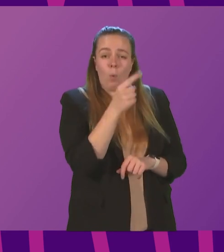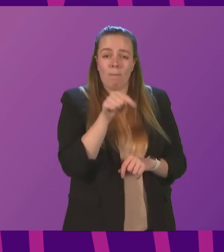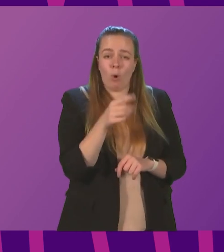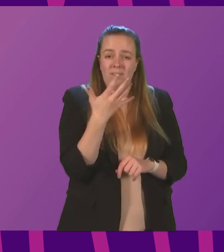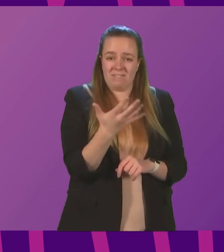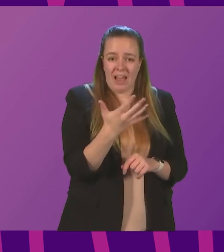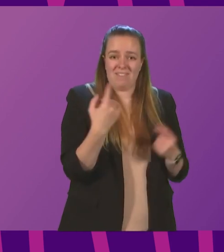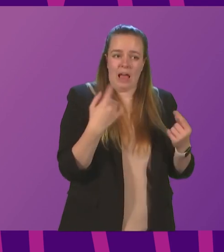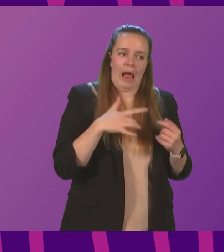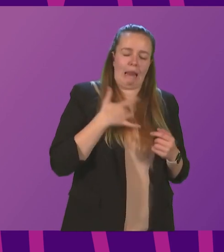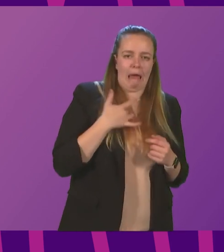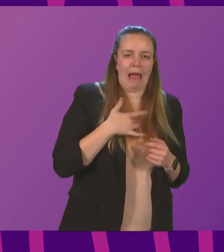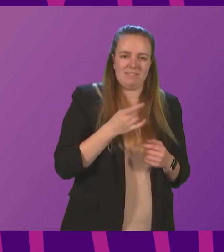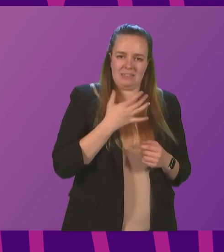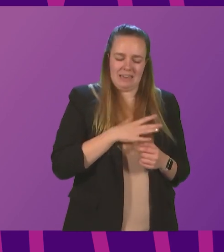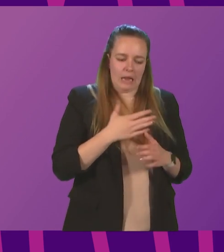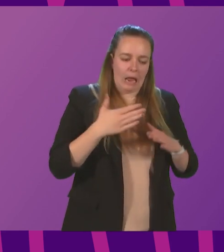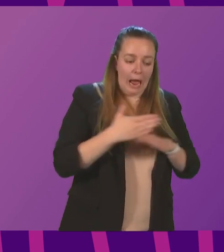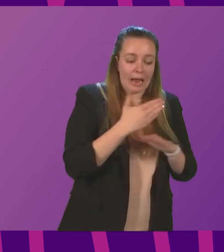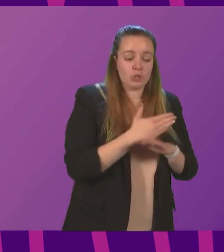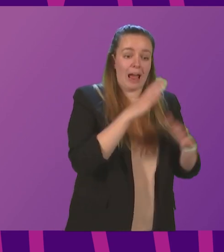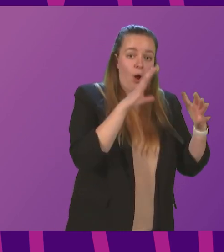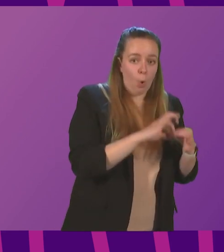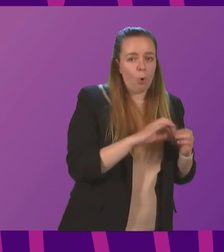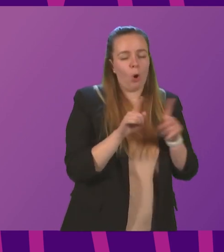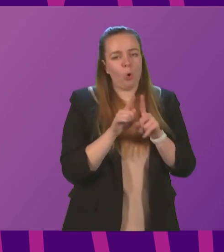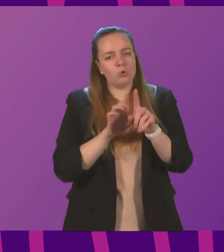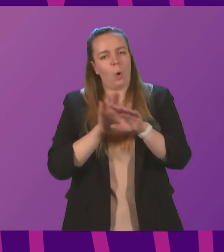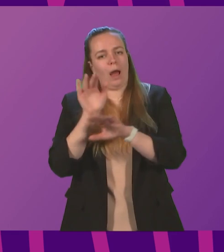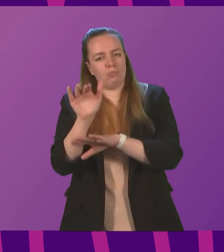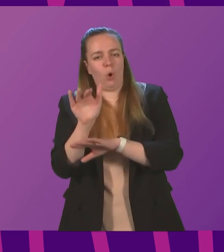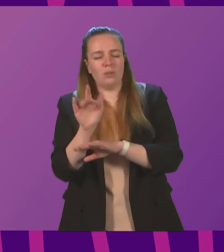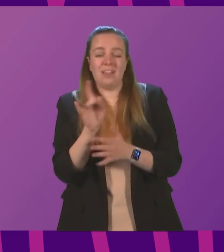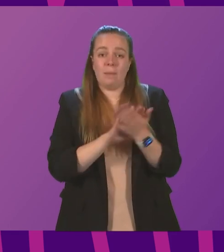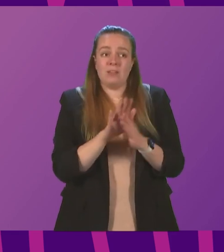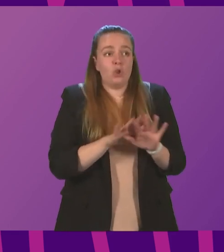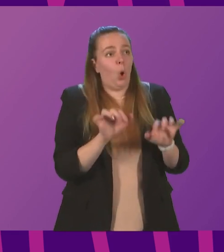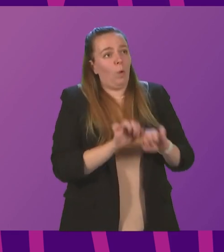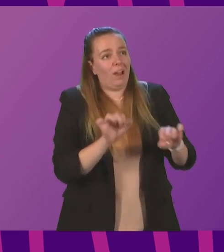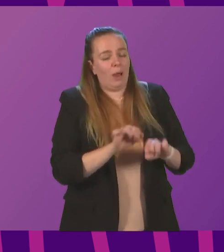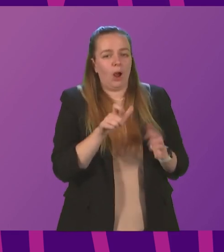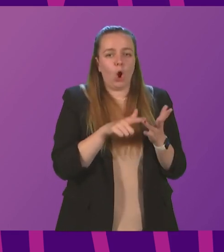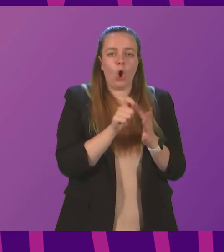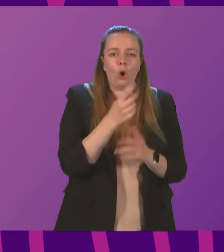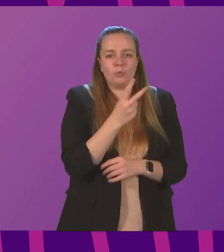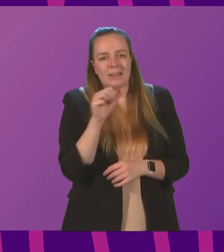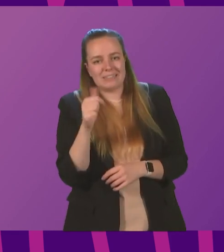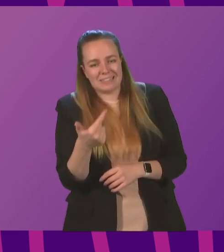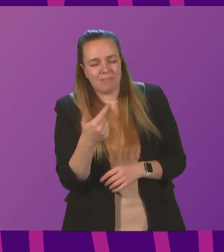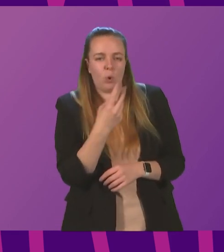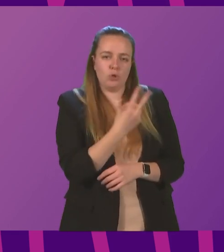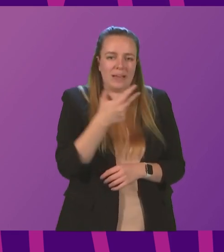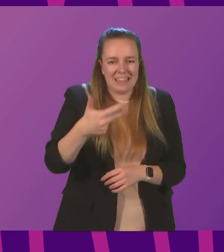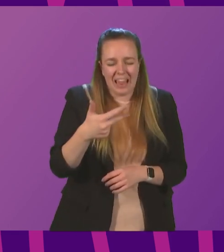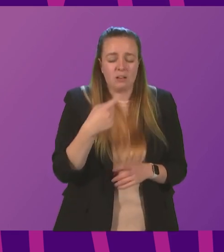will require concerted action both at home and abroad. That means not waiting for COP27 or COP28. And